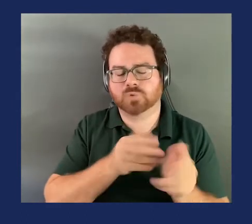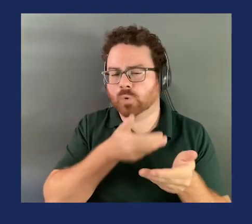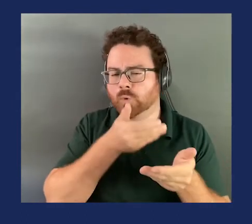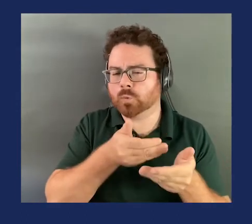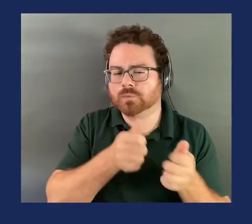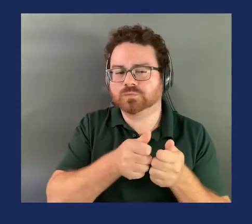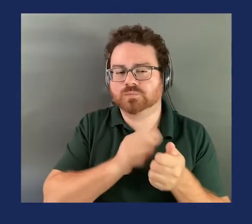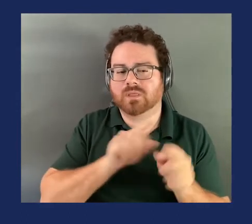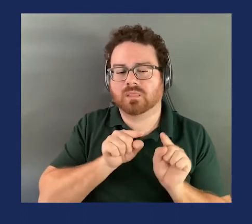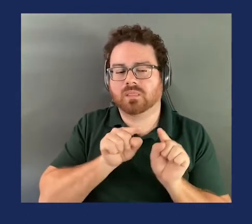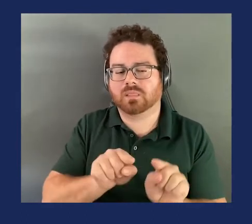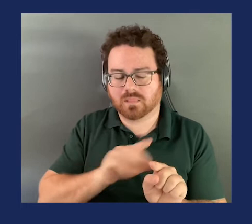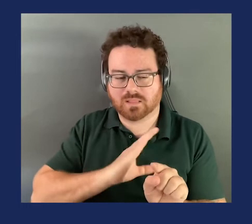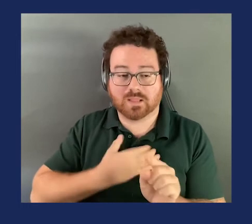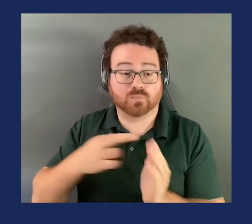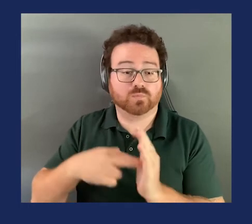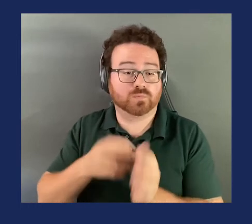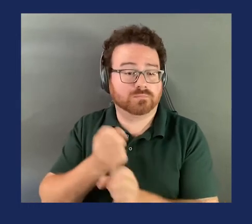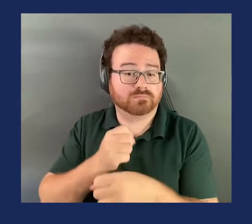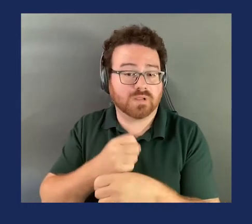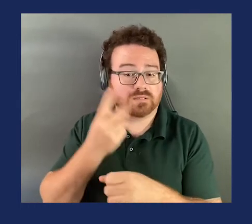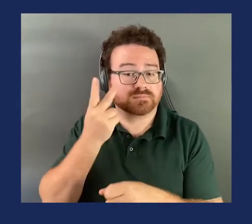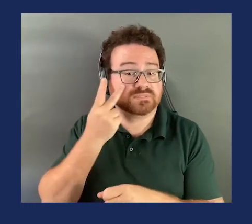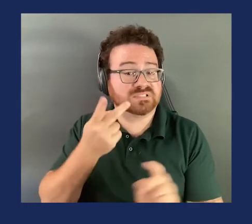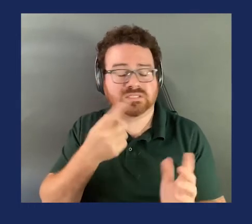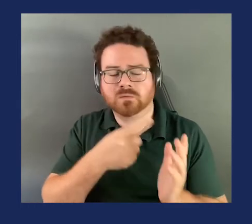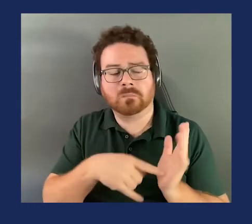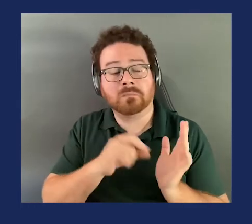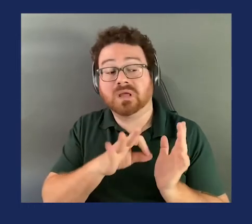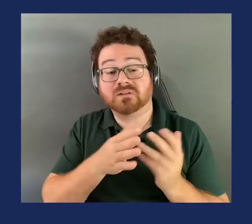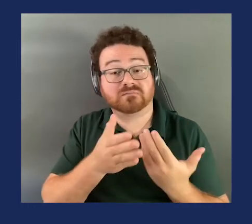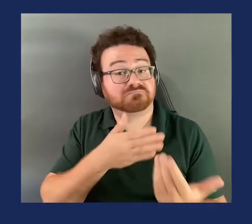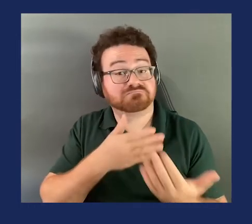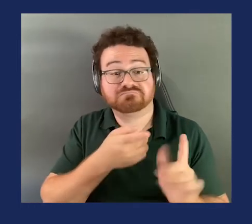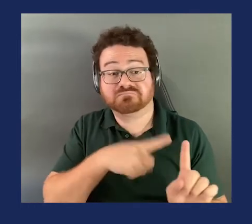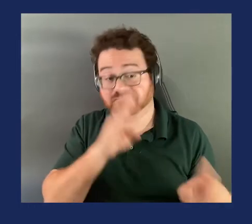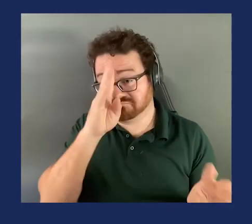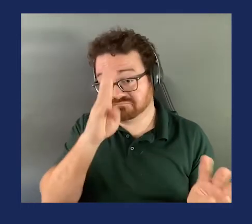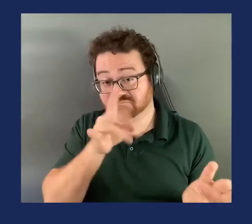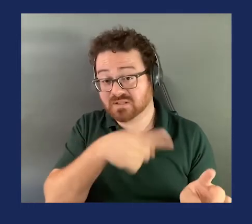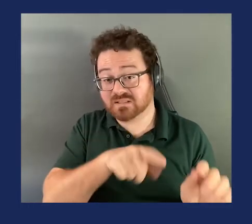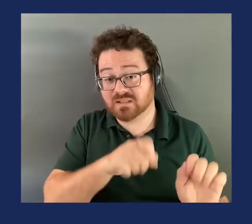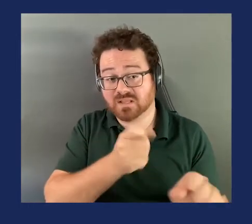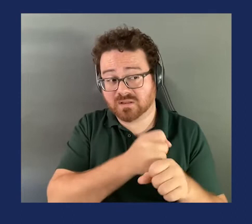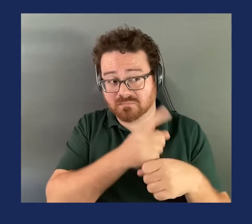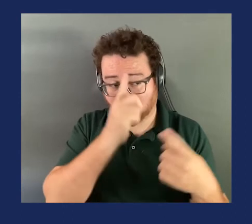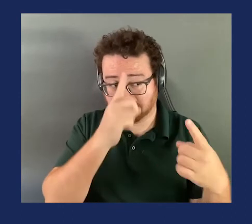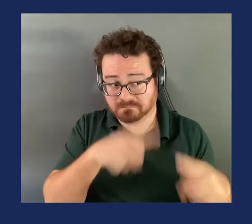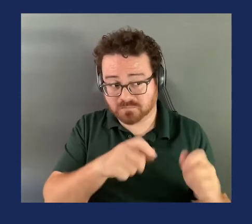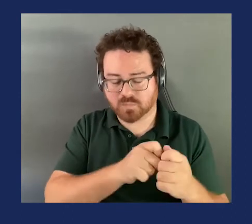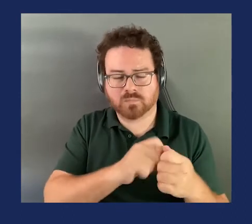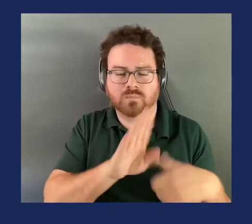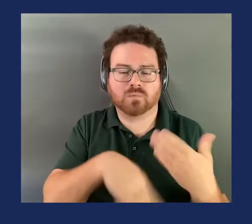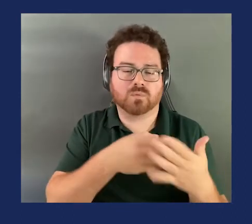see what, if anything, they are able to reach consensus on with all the relevant stakeholders.